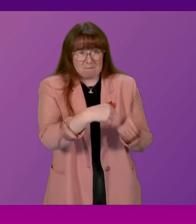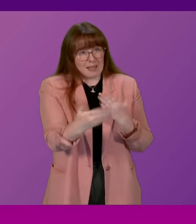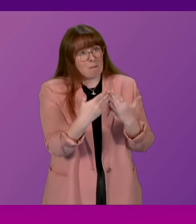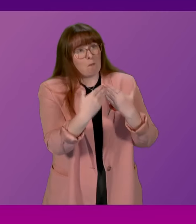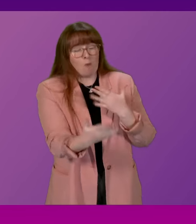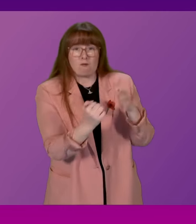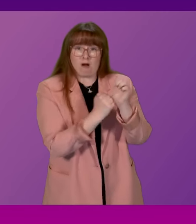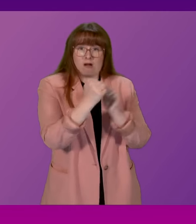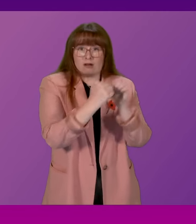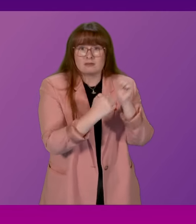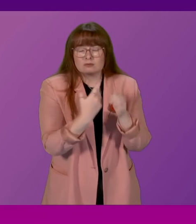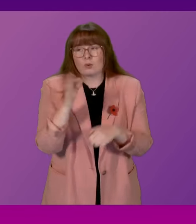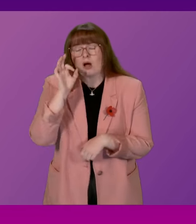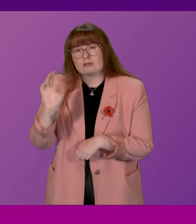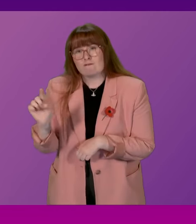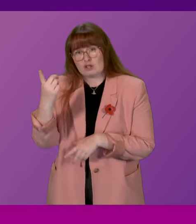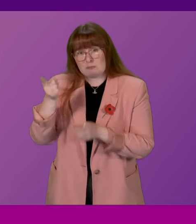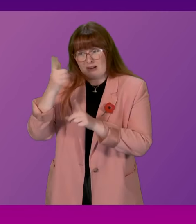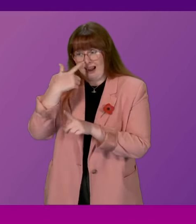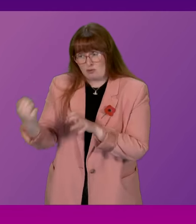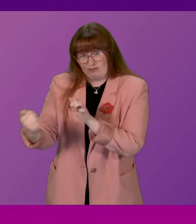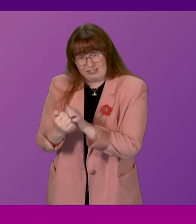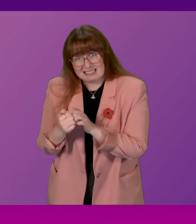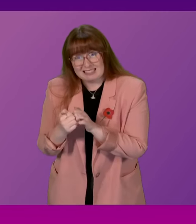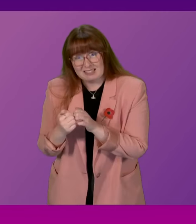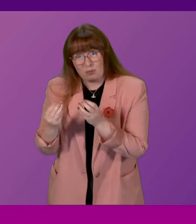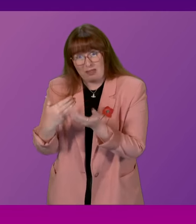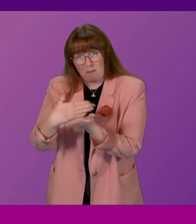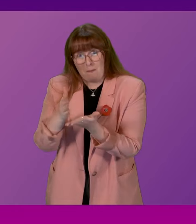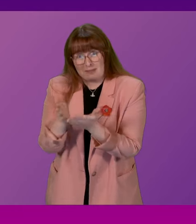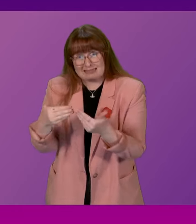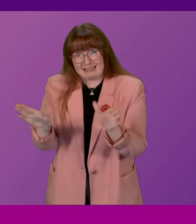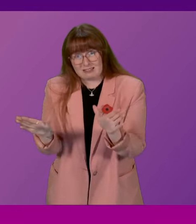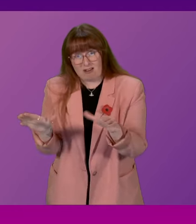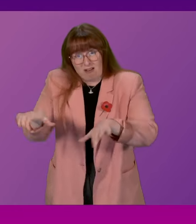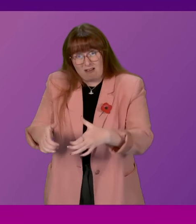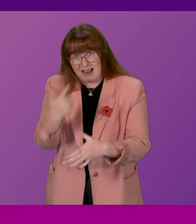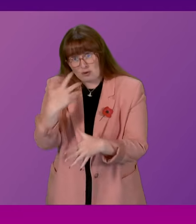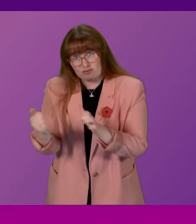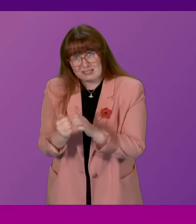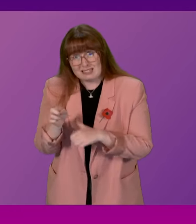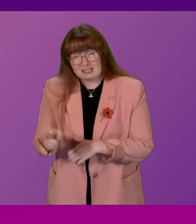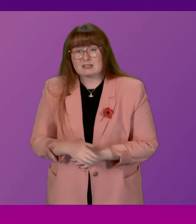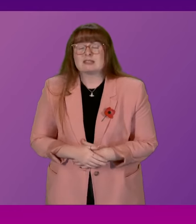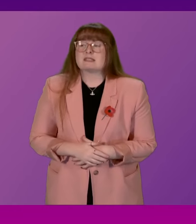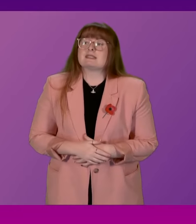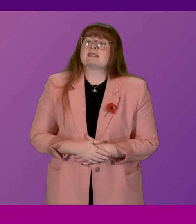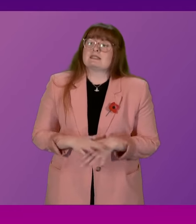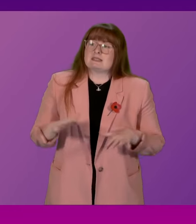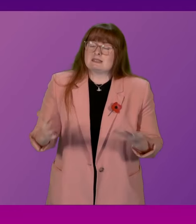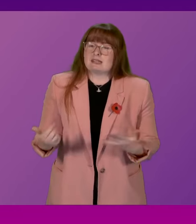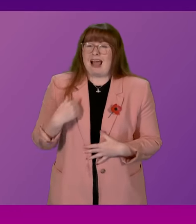Can this First Minister justify this in a public sector body? First Minister. I think Pauline McNeill's